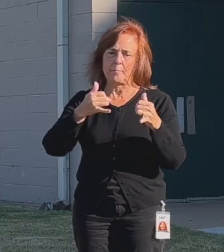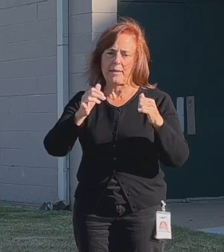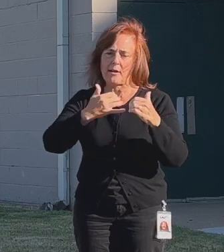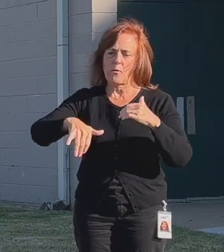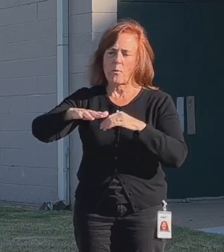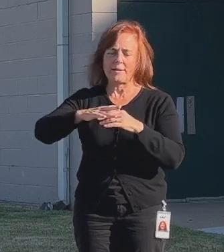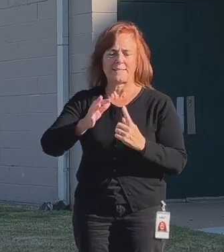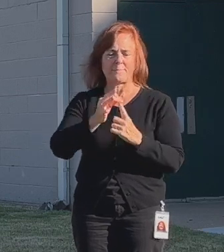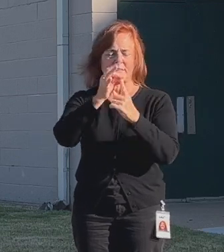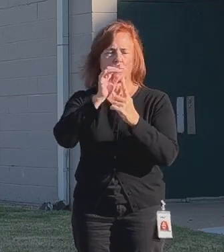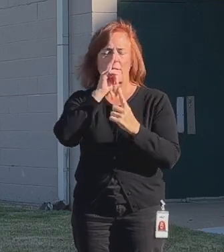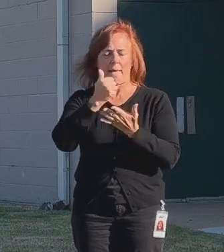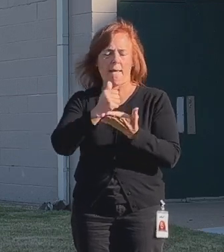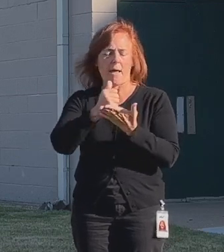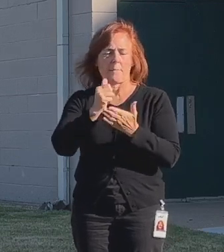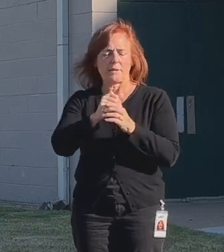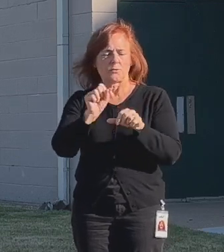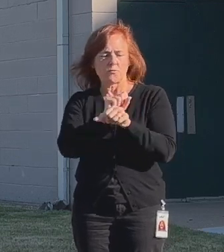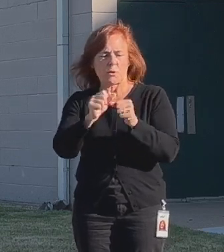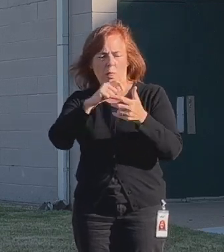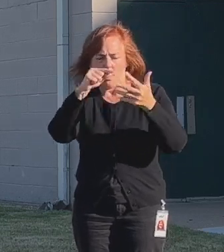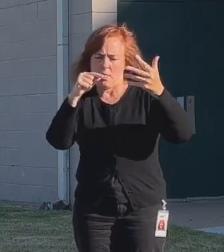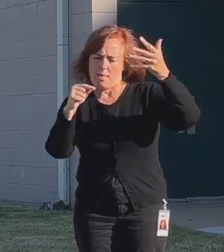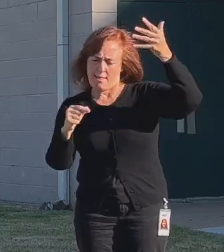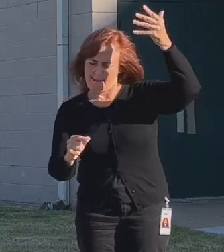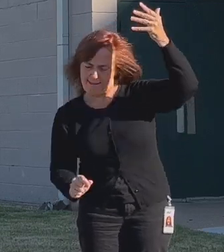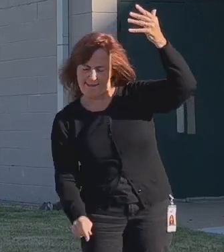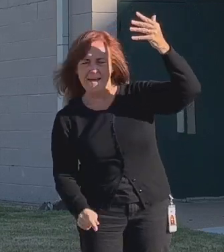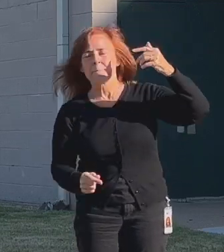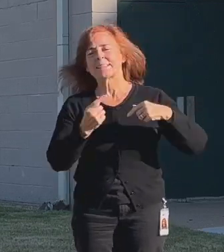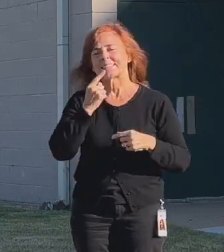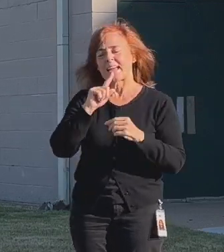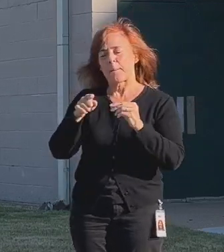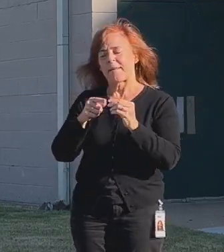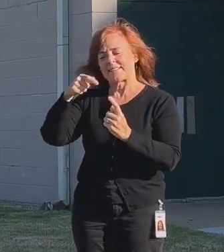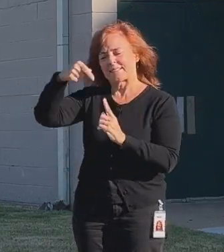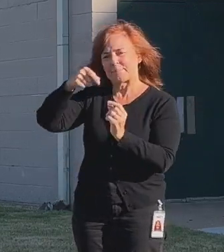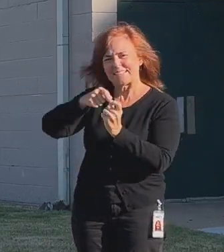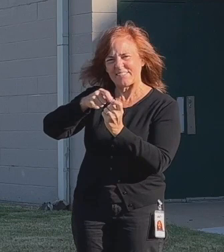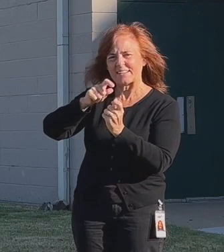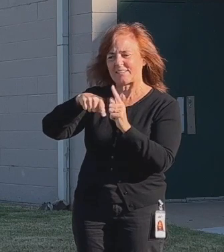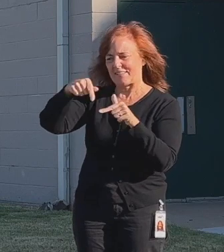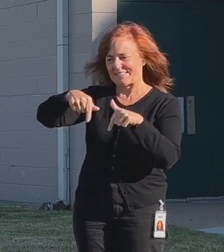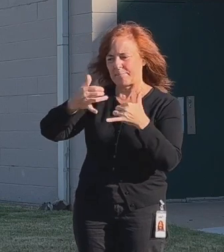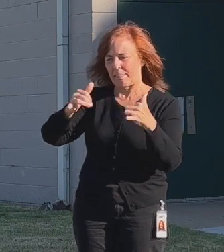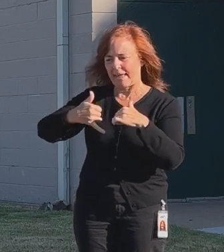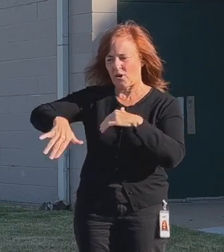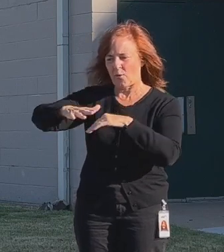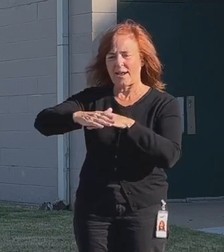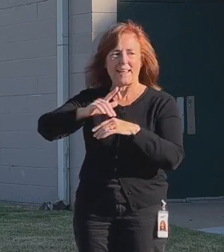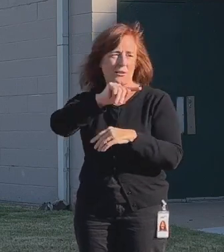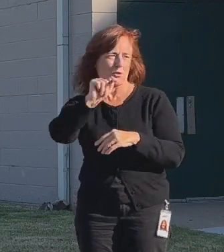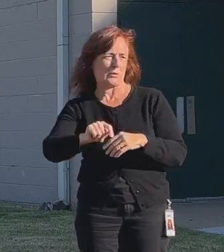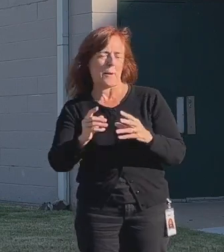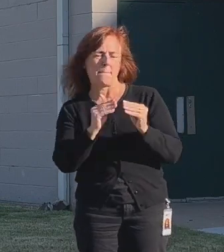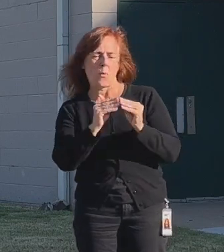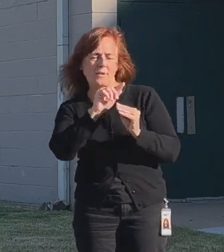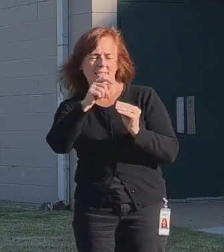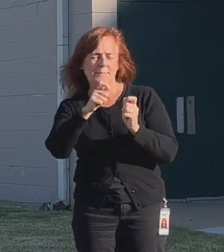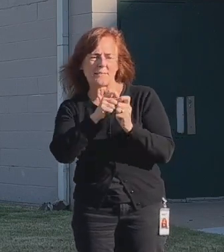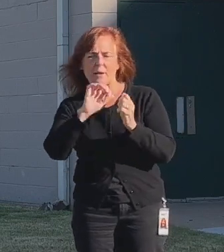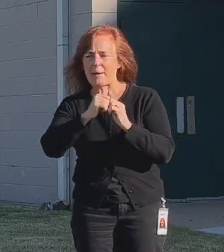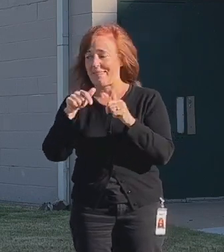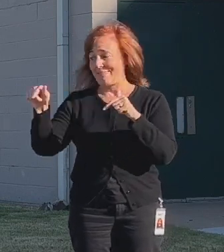specialist who's really helped us work through all the pieces. But Brian's going to tell you a little bit about the specifics of the playground. And I think tell us a little bit more specifically